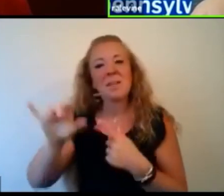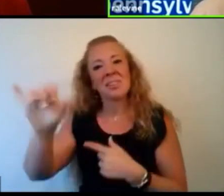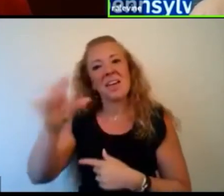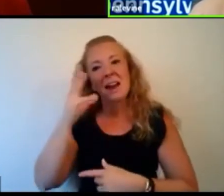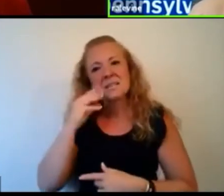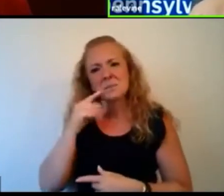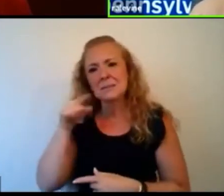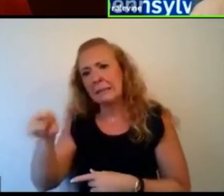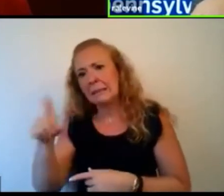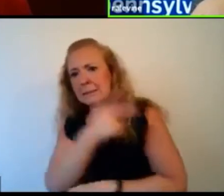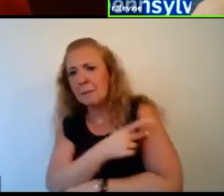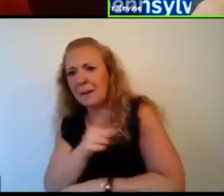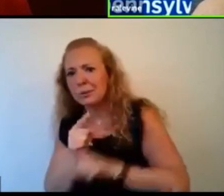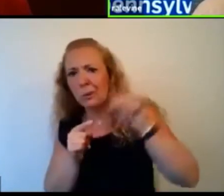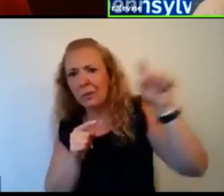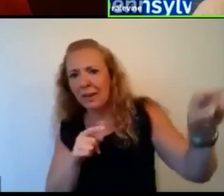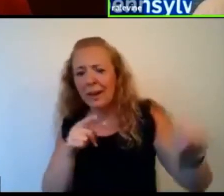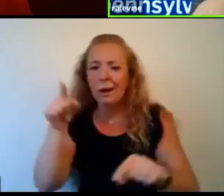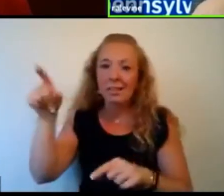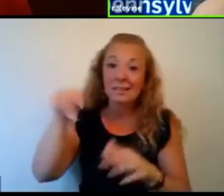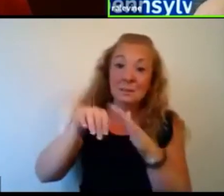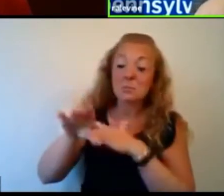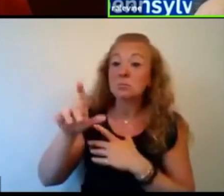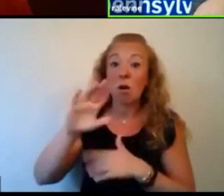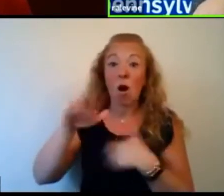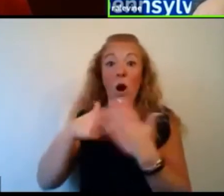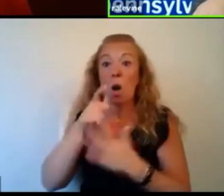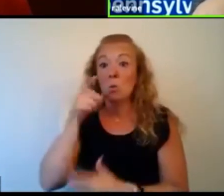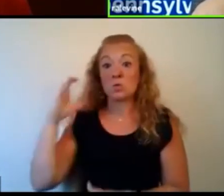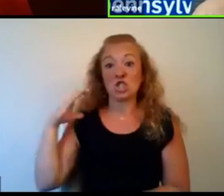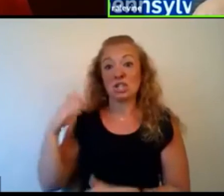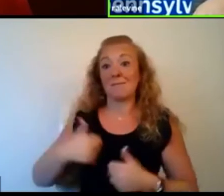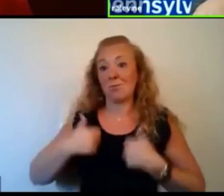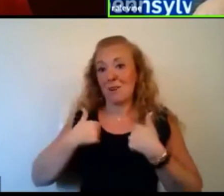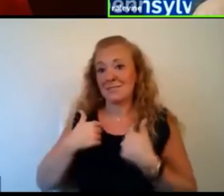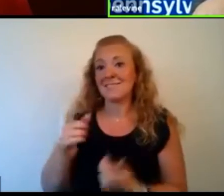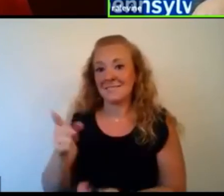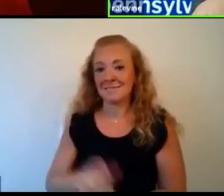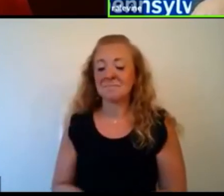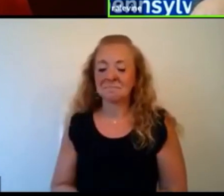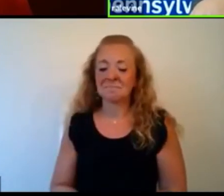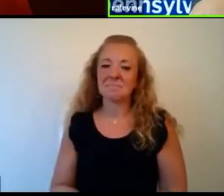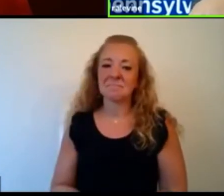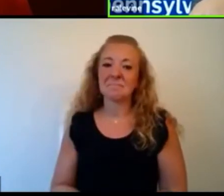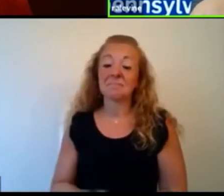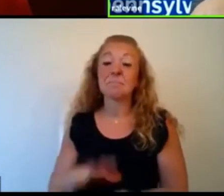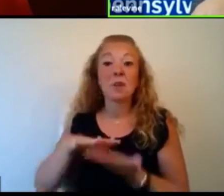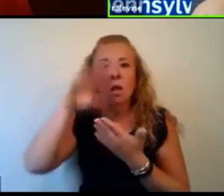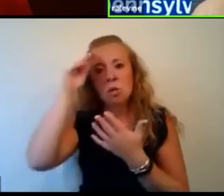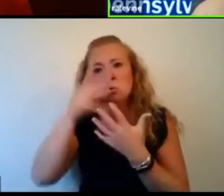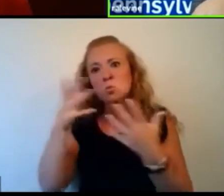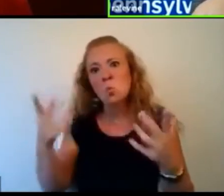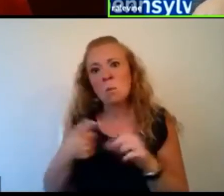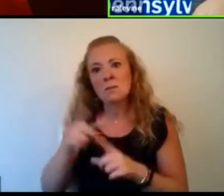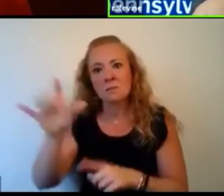went where and admissions that was all the chief resident, uh, which was, uh, and, um, learned a lot, uh, obviously, uh, I then stayed at Mount